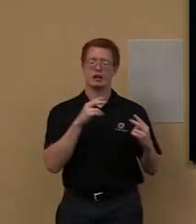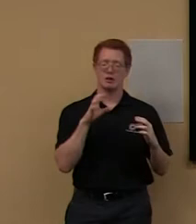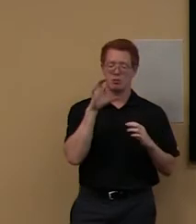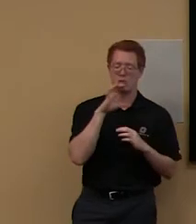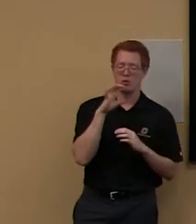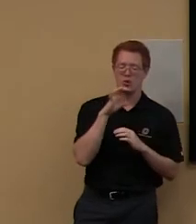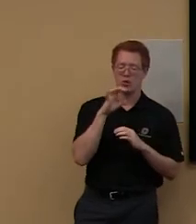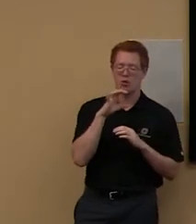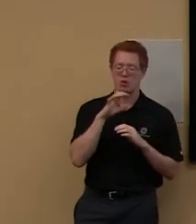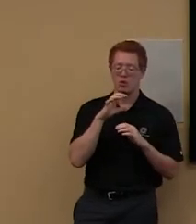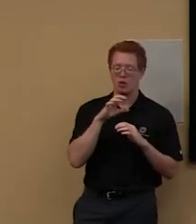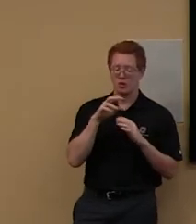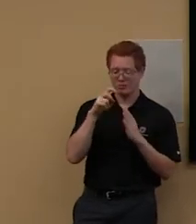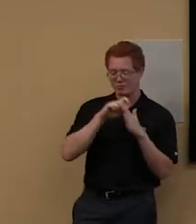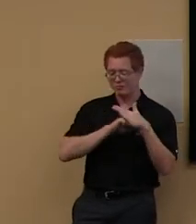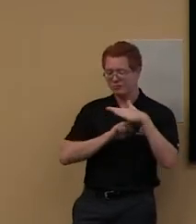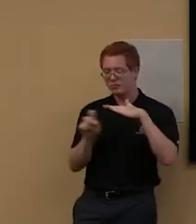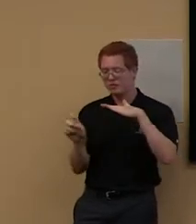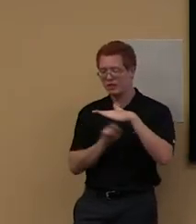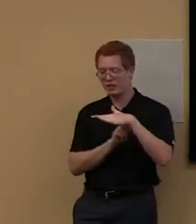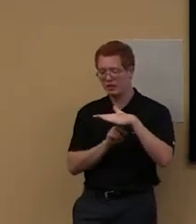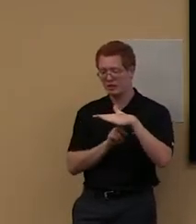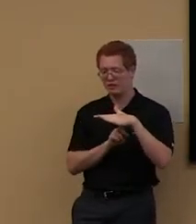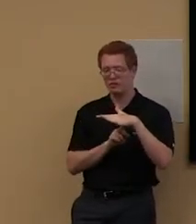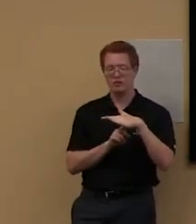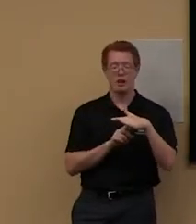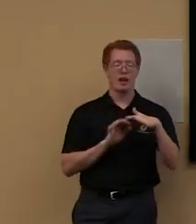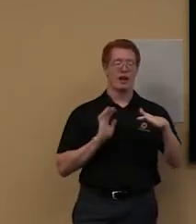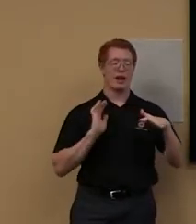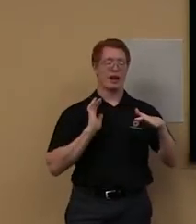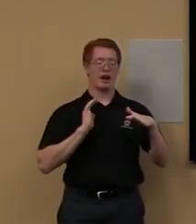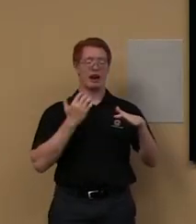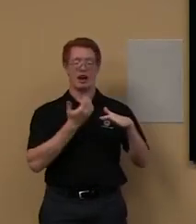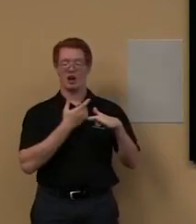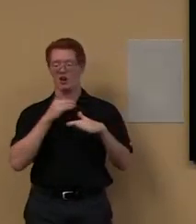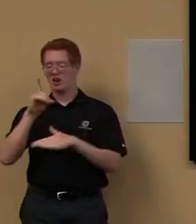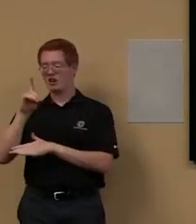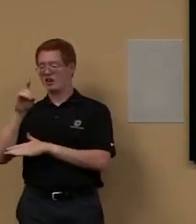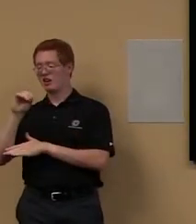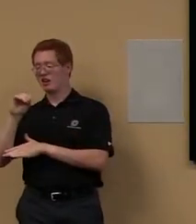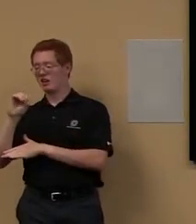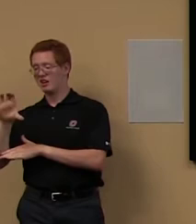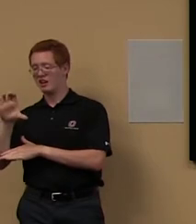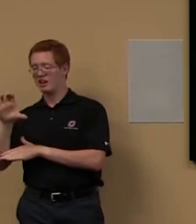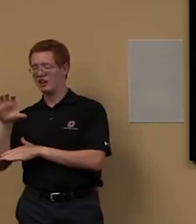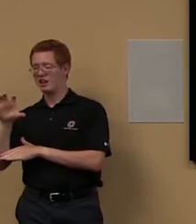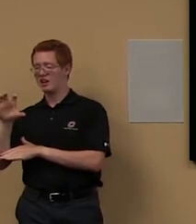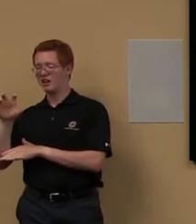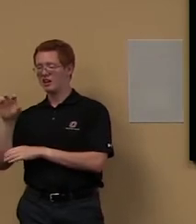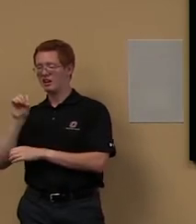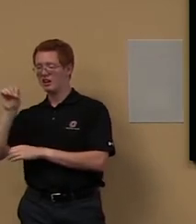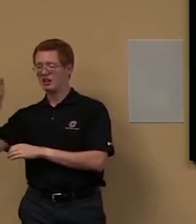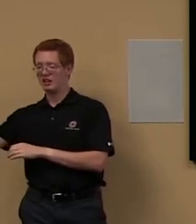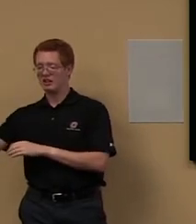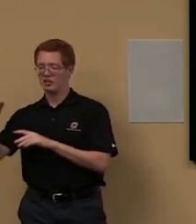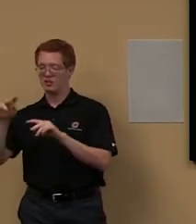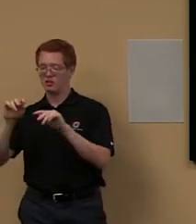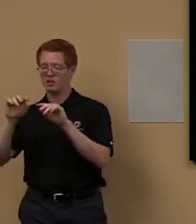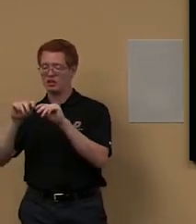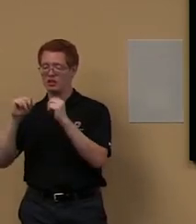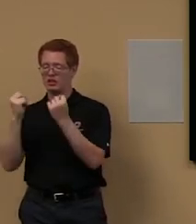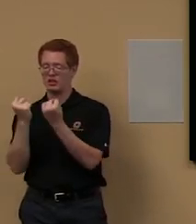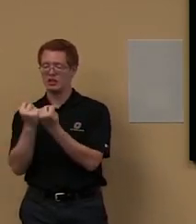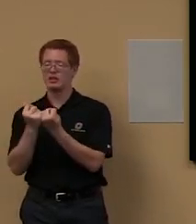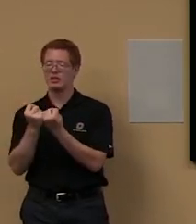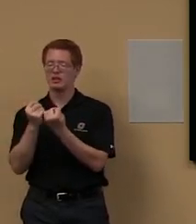team will actually scan them, uh, you know, for you and upload them to your interlibrary loan account as well. It's